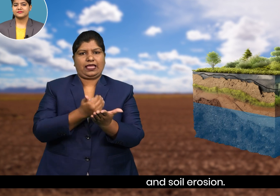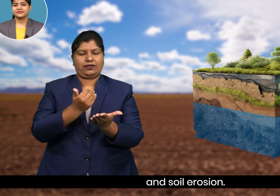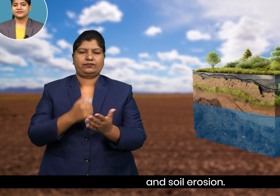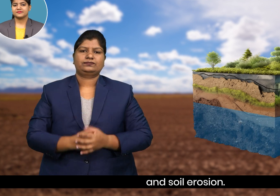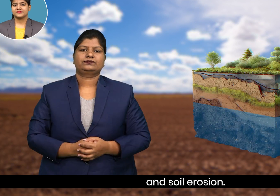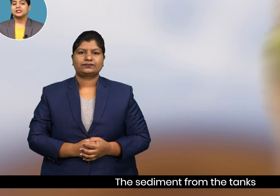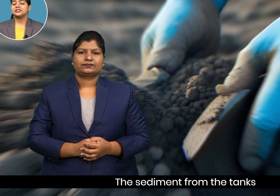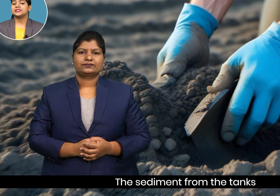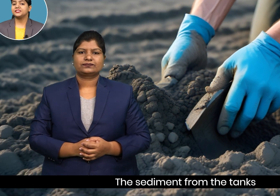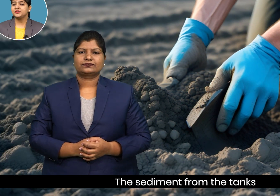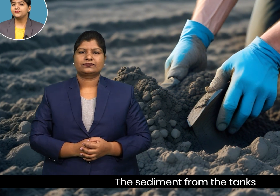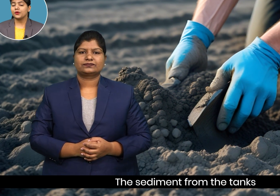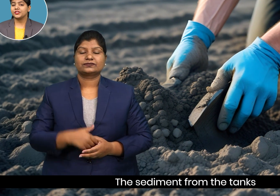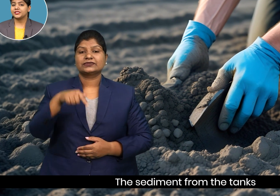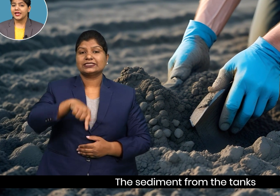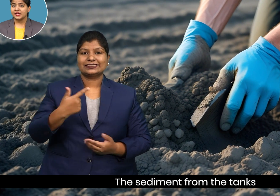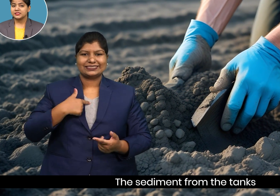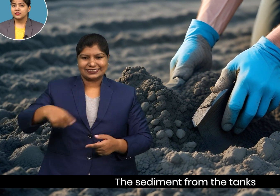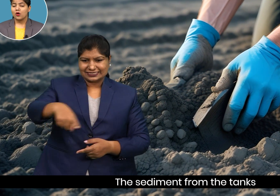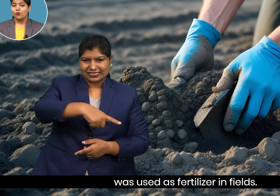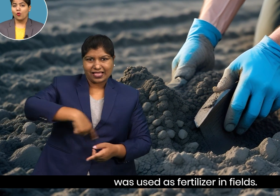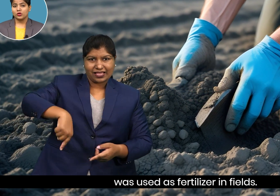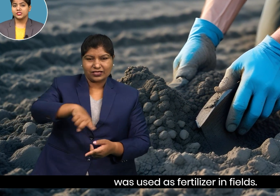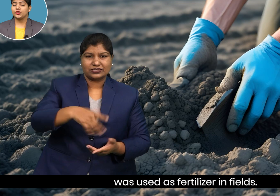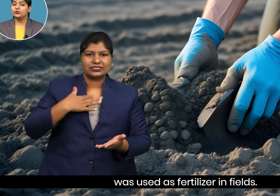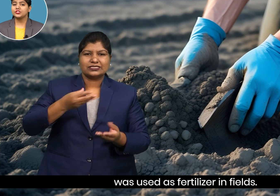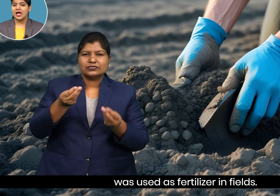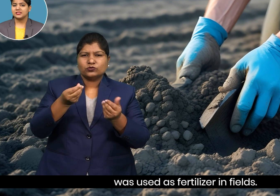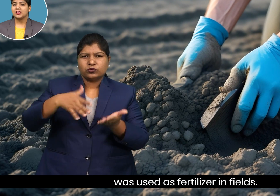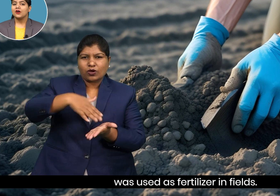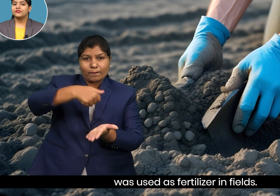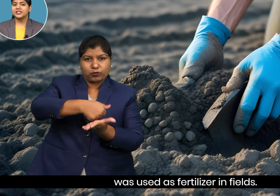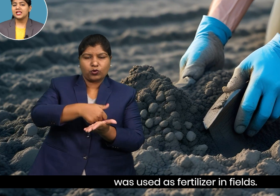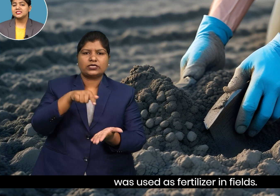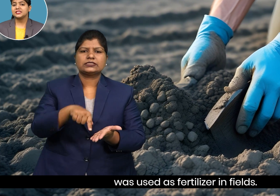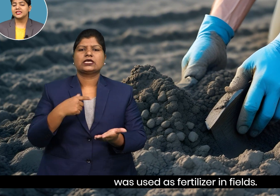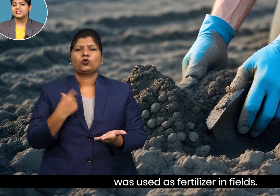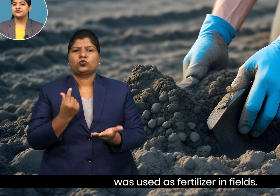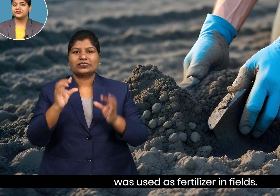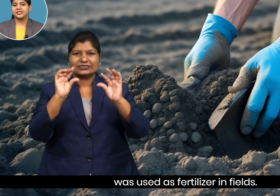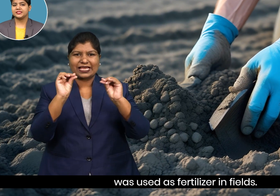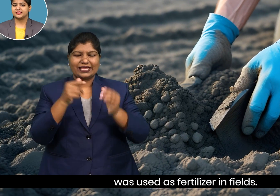the sediment from the tanks the used as fertilizer in fields